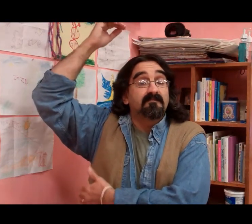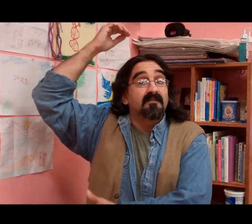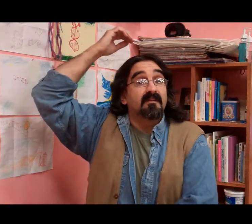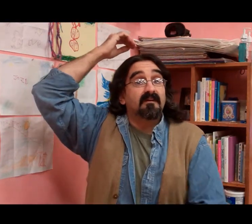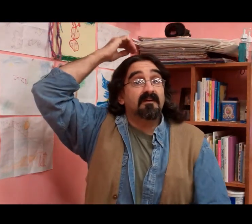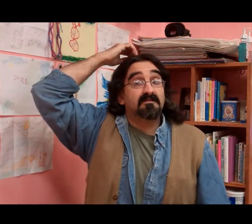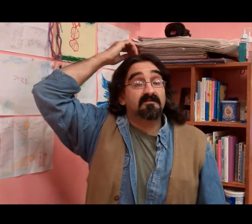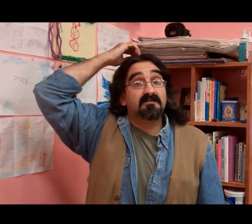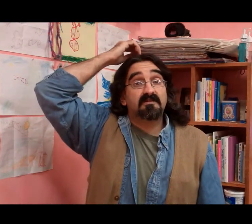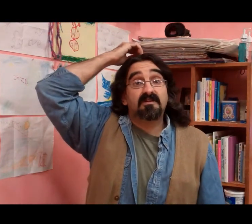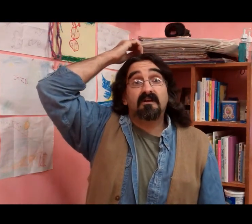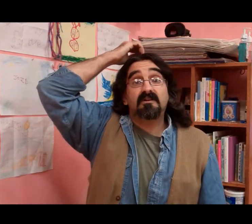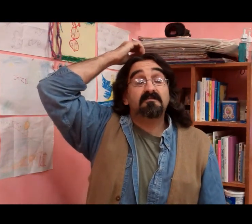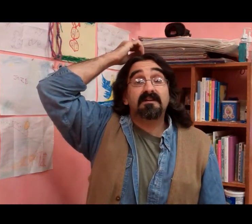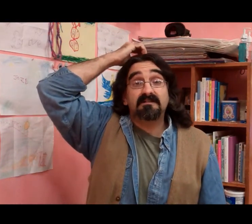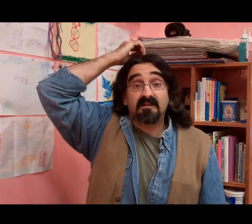I choose to cherish myself.